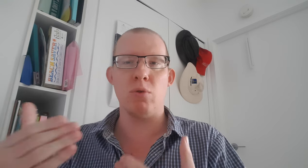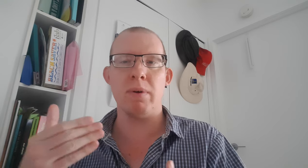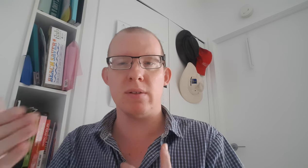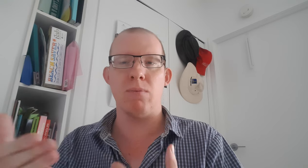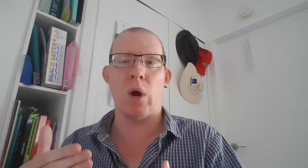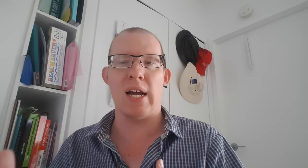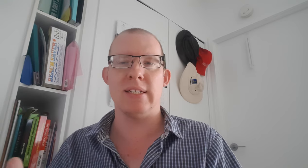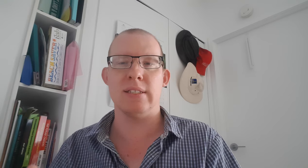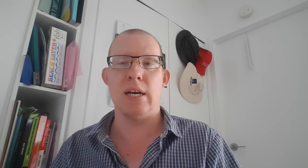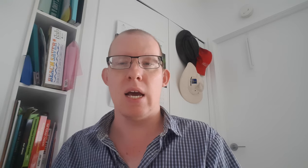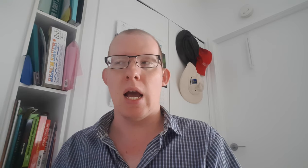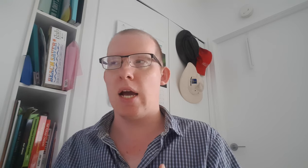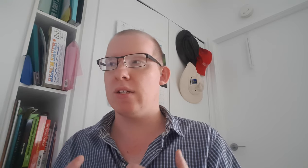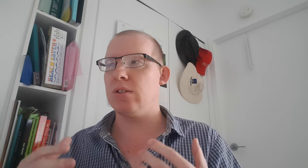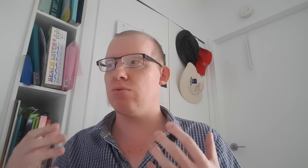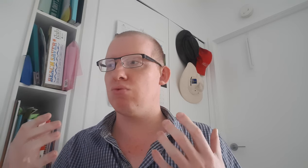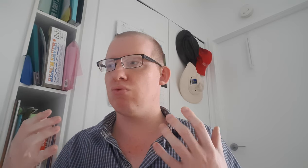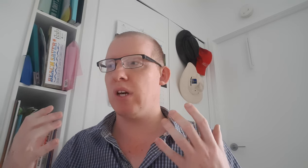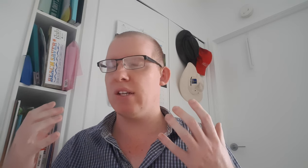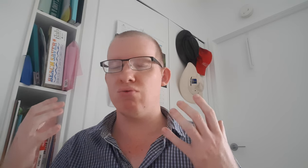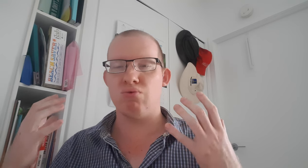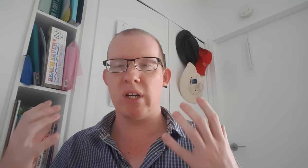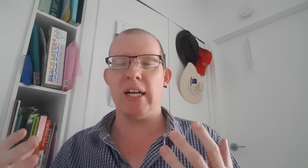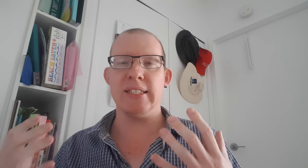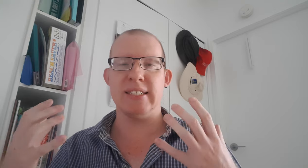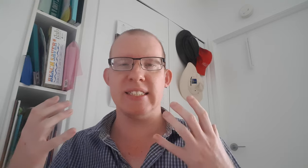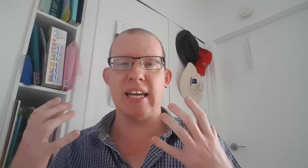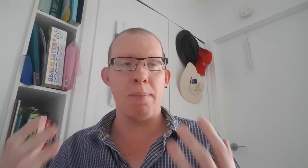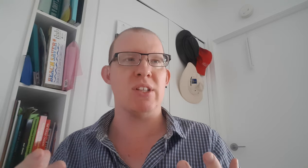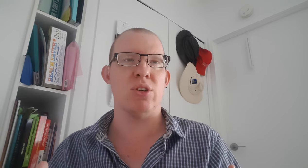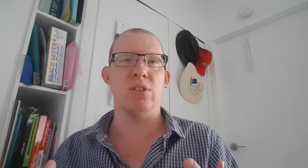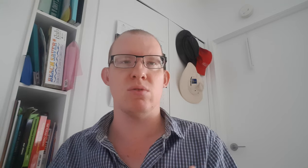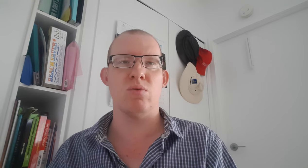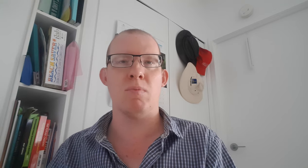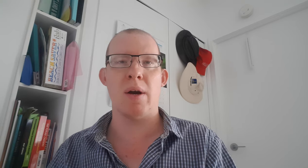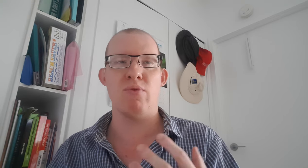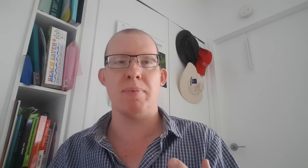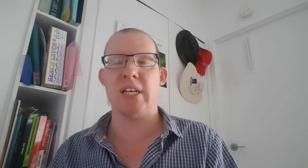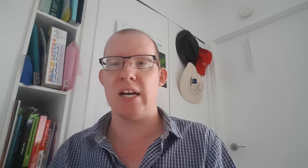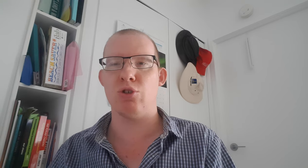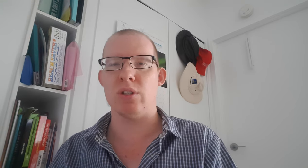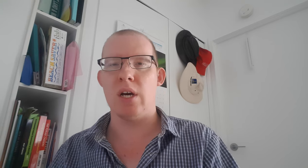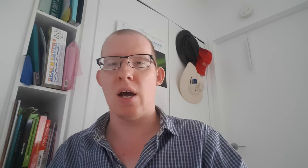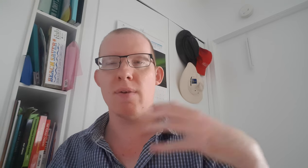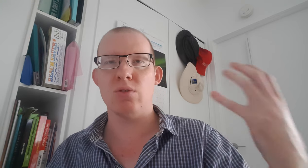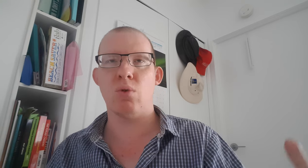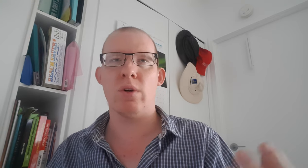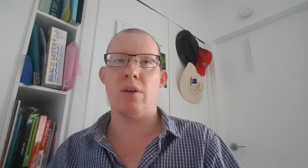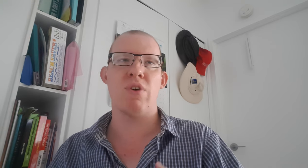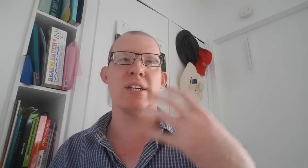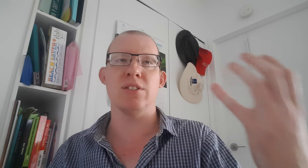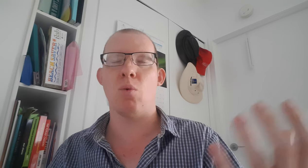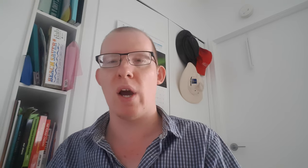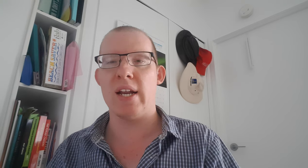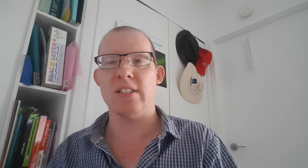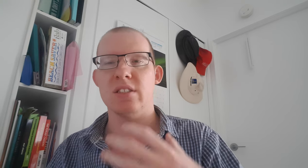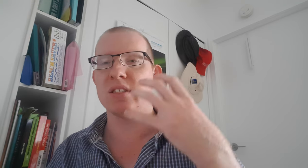different ways and it is it's really damaging to my reputation about talking to raising awareness and